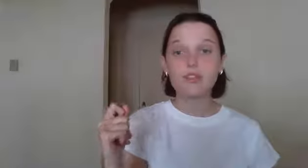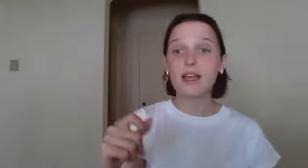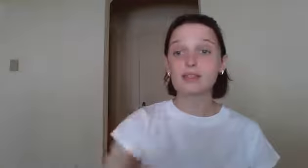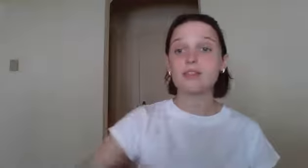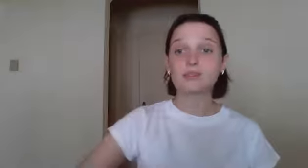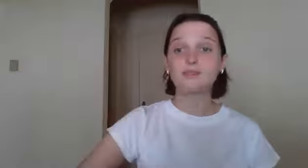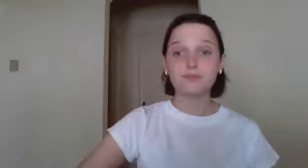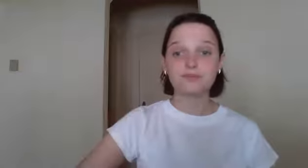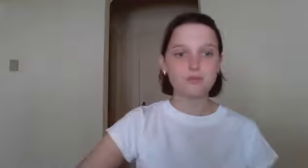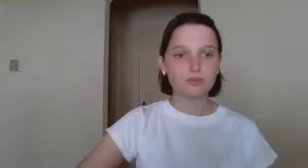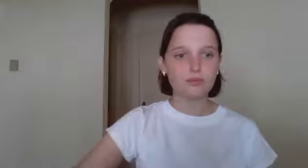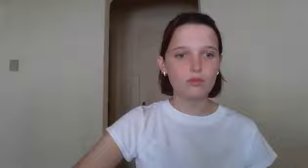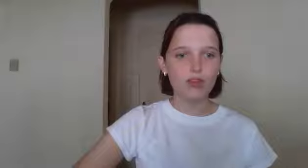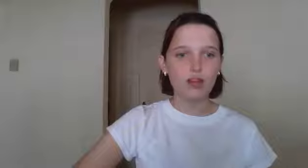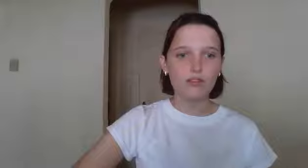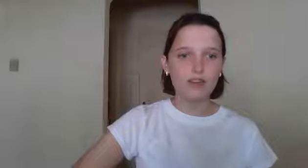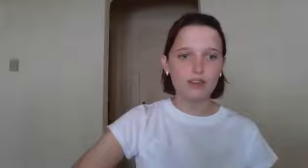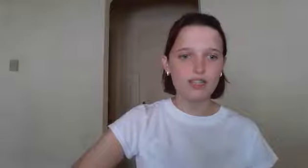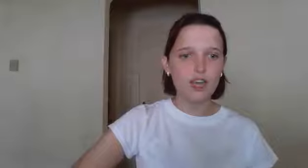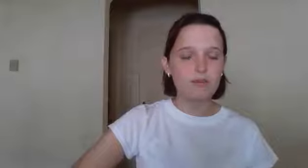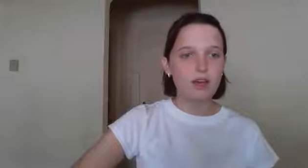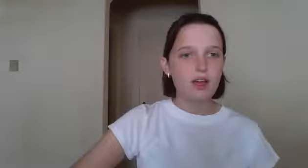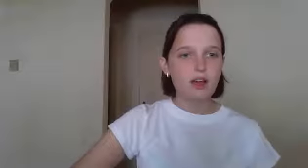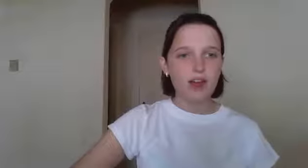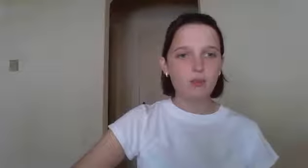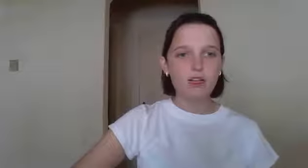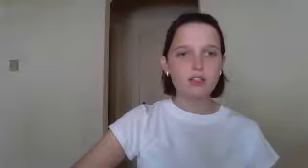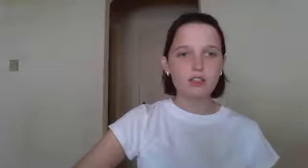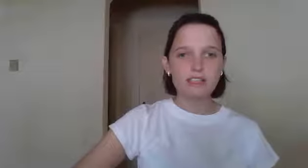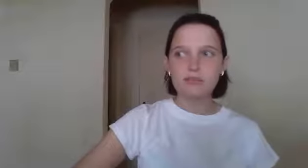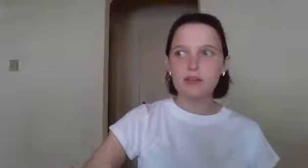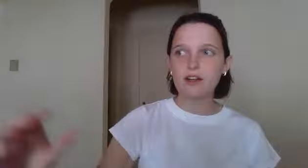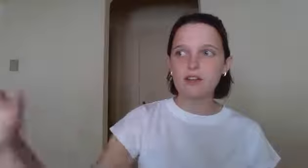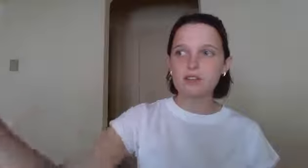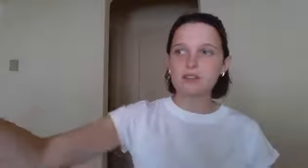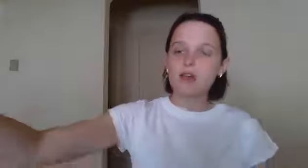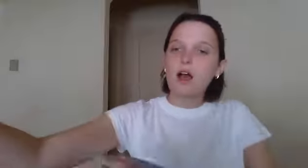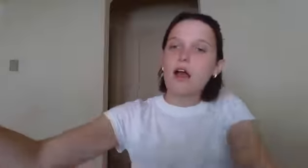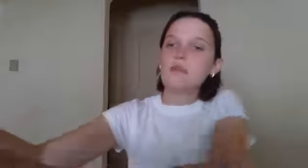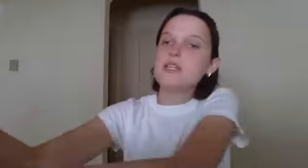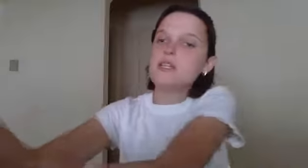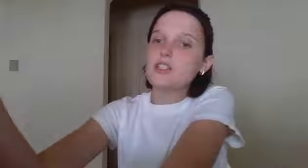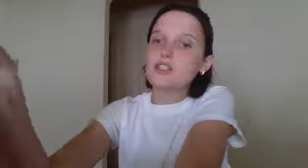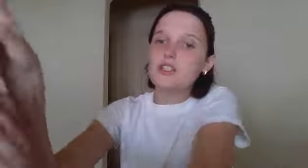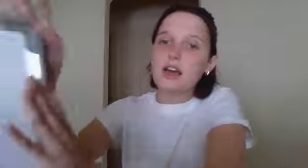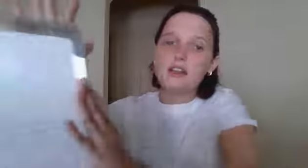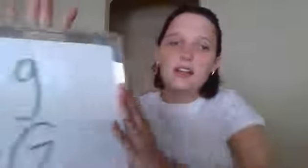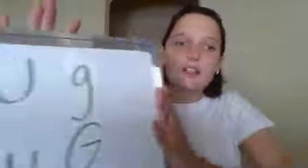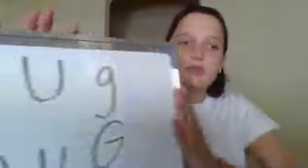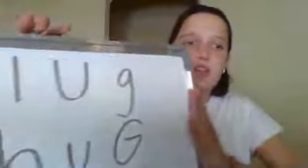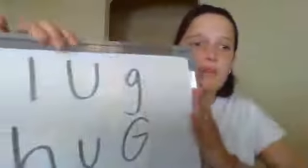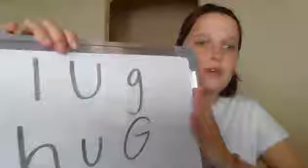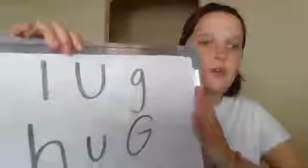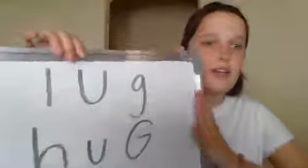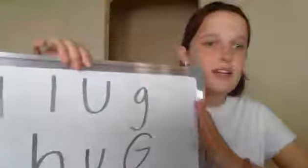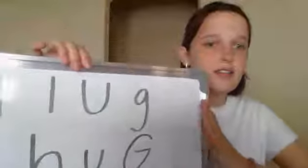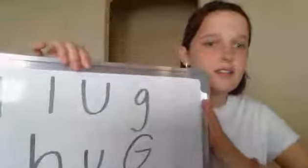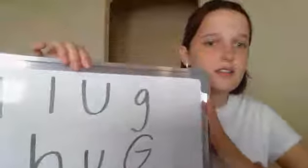Nice. All right. Great job. Now we're going to look at some letters. I'm going to touch the letter and you tell me what it is.